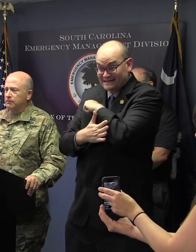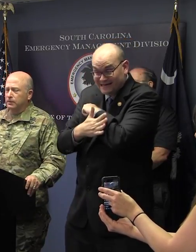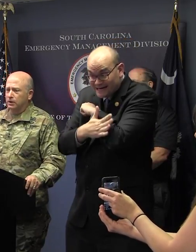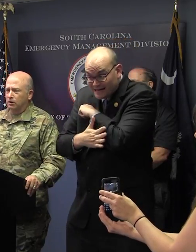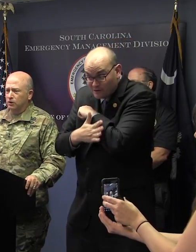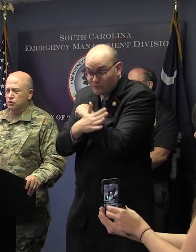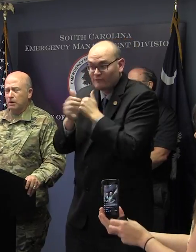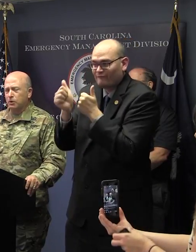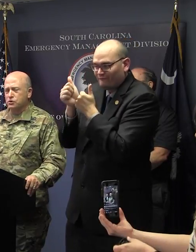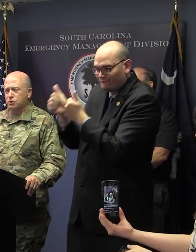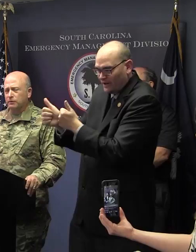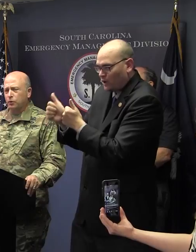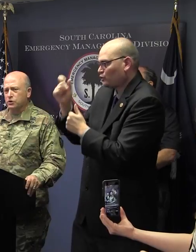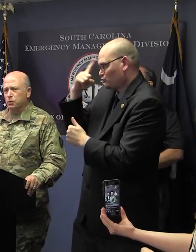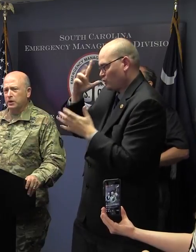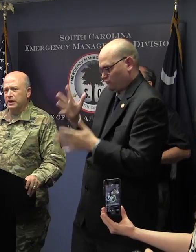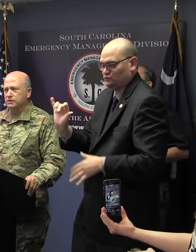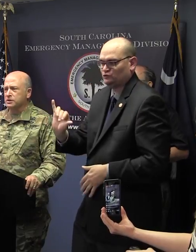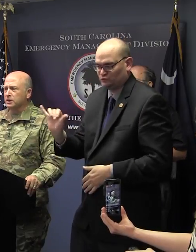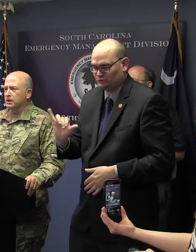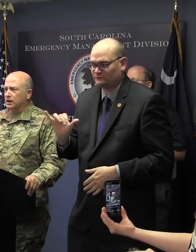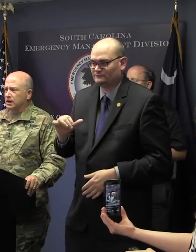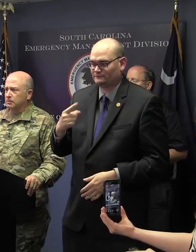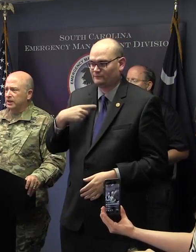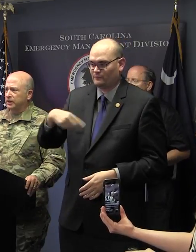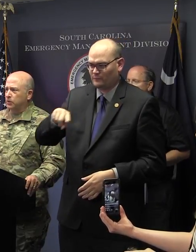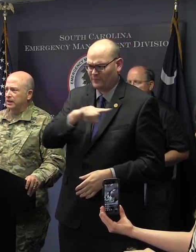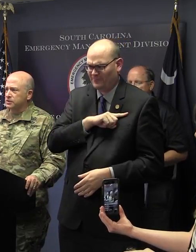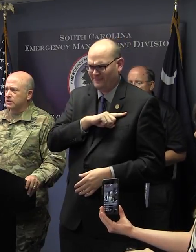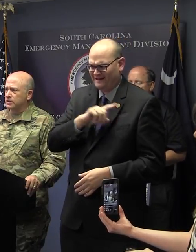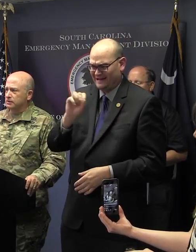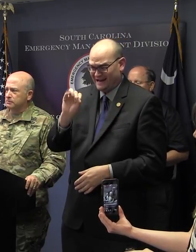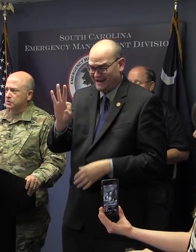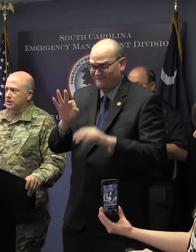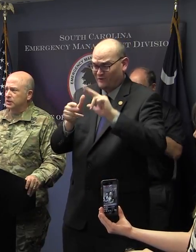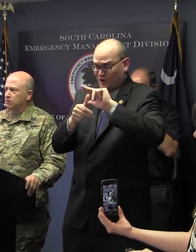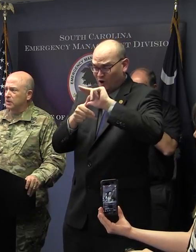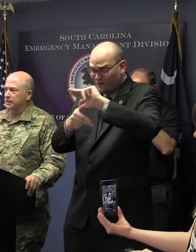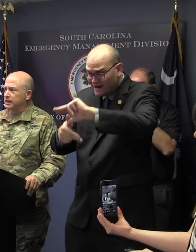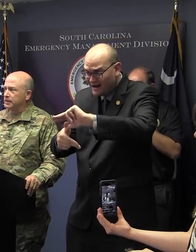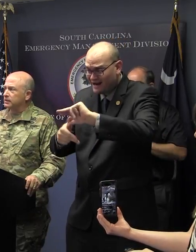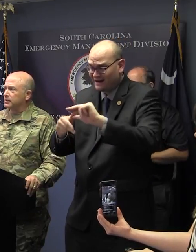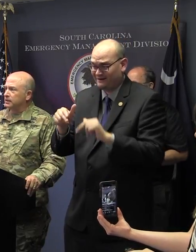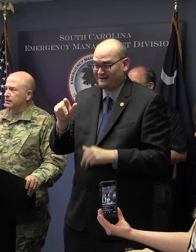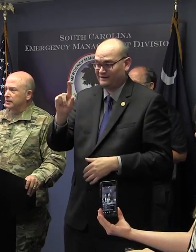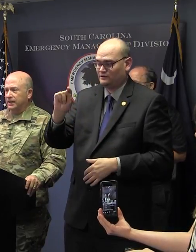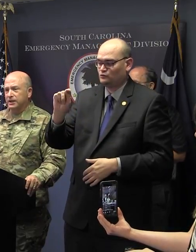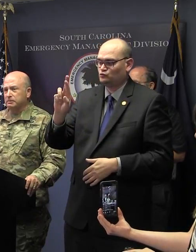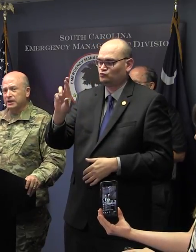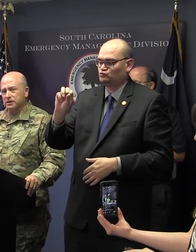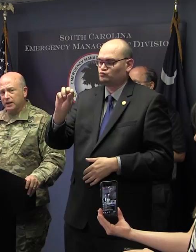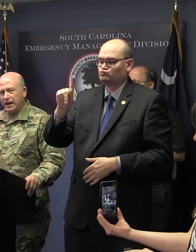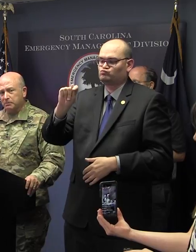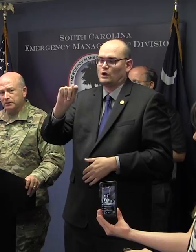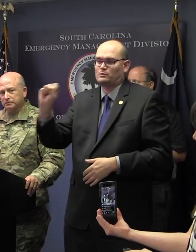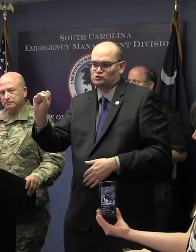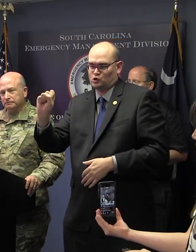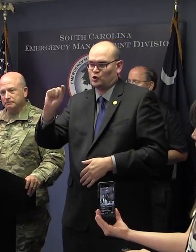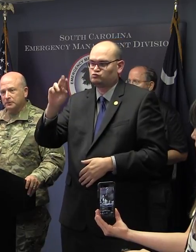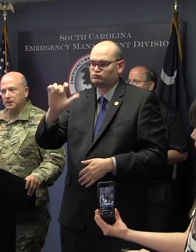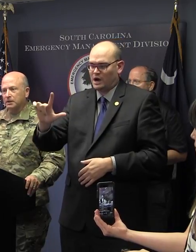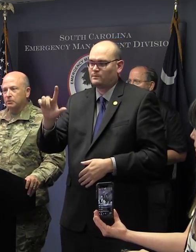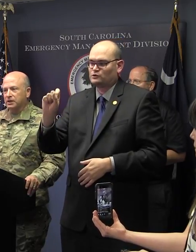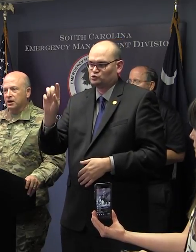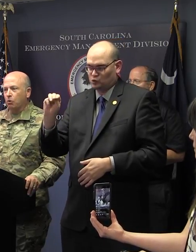hurricane or tropical storm force winds coming in around Sunday or Monday. That doesn't mean it's going to happen.